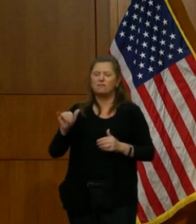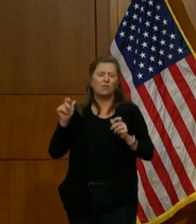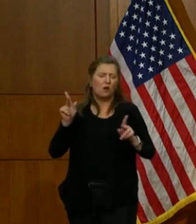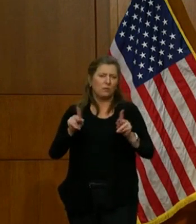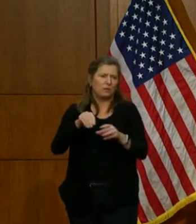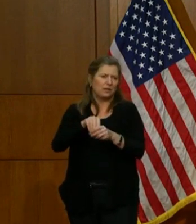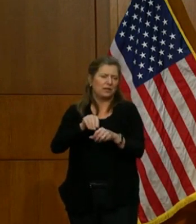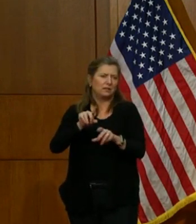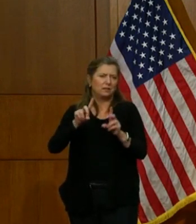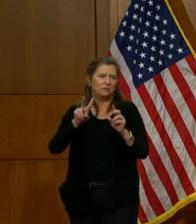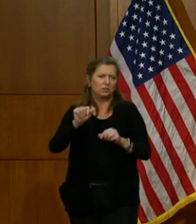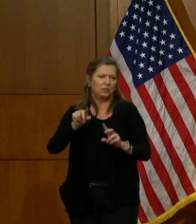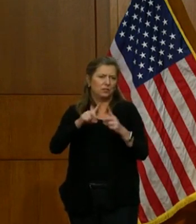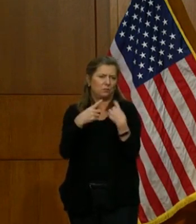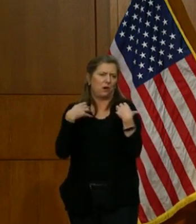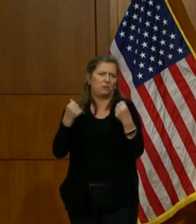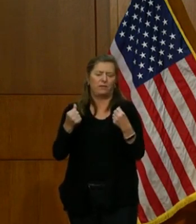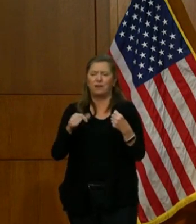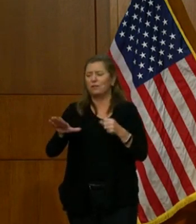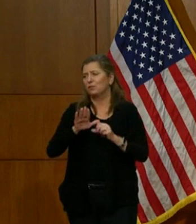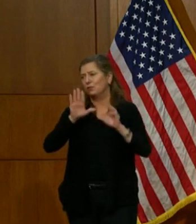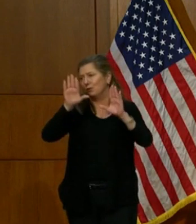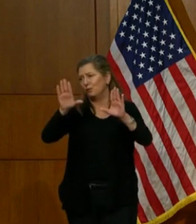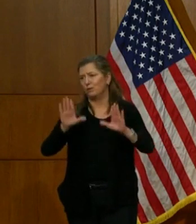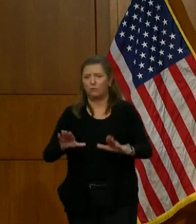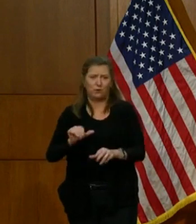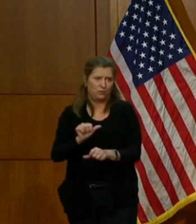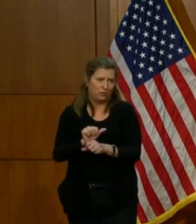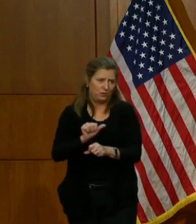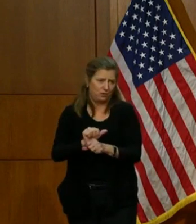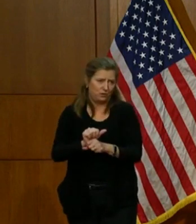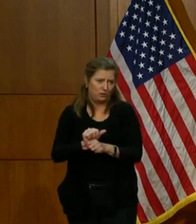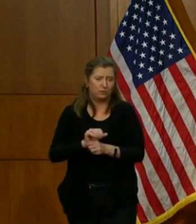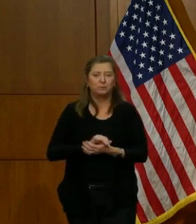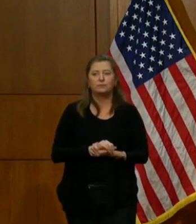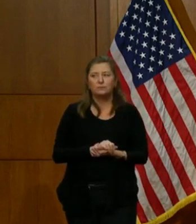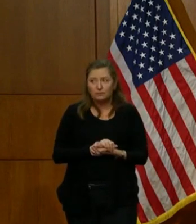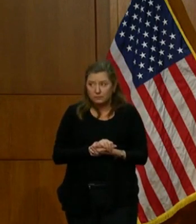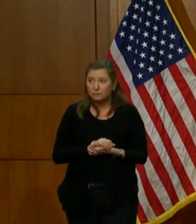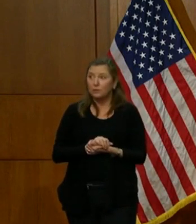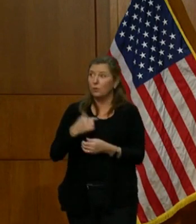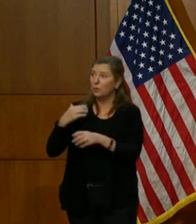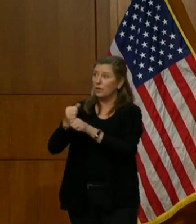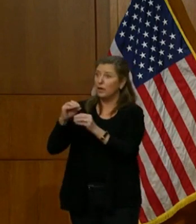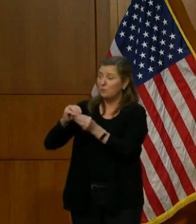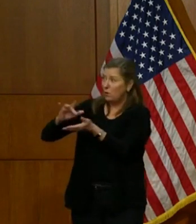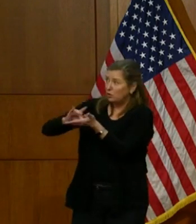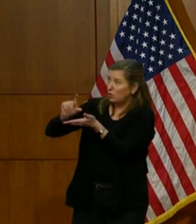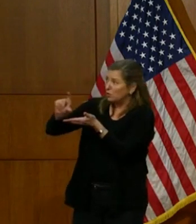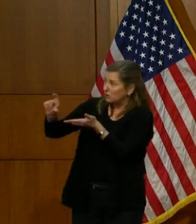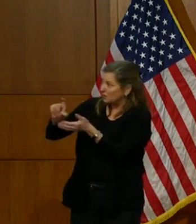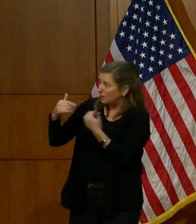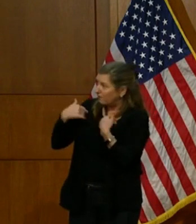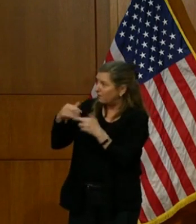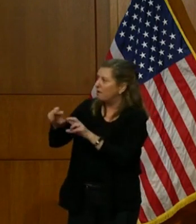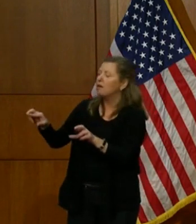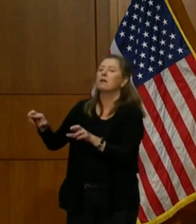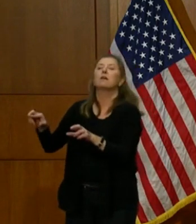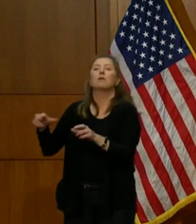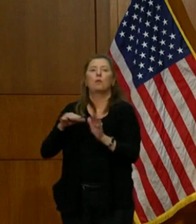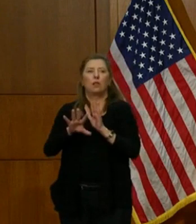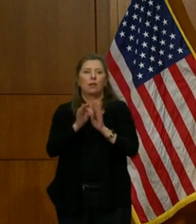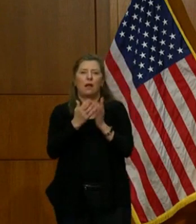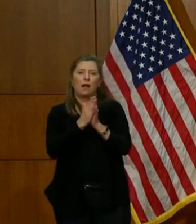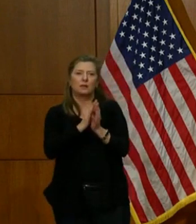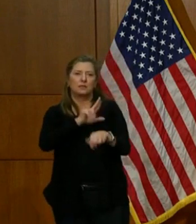Health. They are doing great work. As more doses arrive in Virginia, we will assign the National Guard